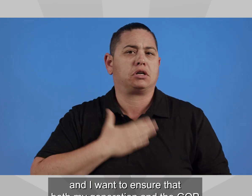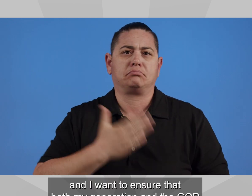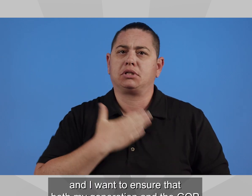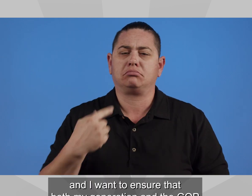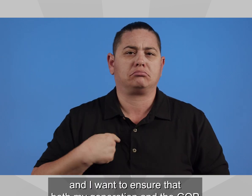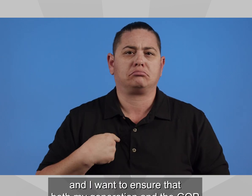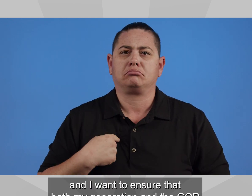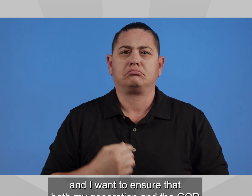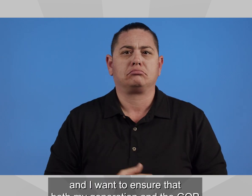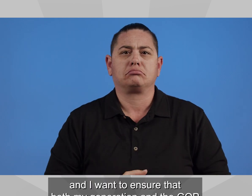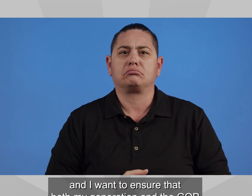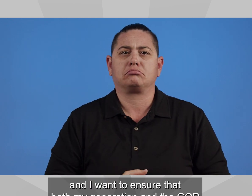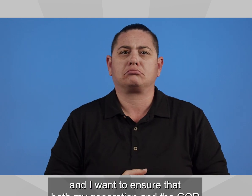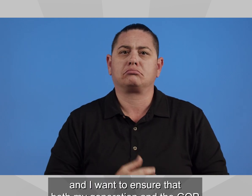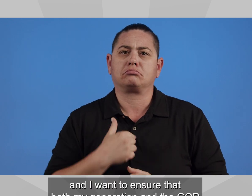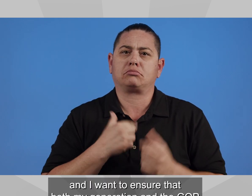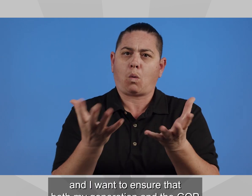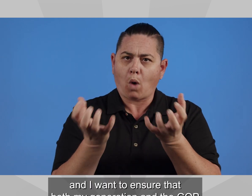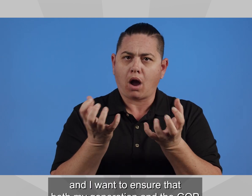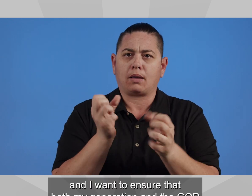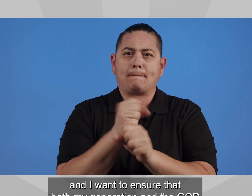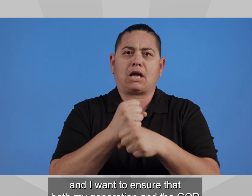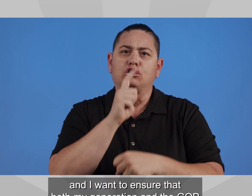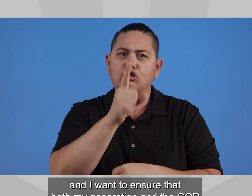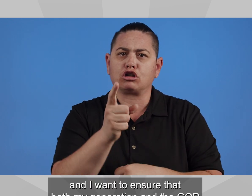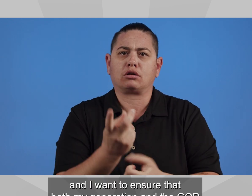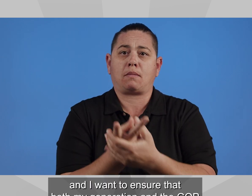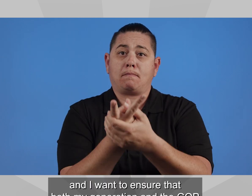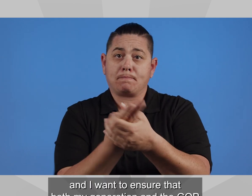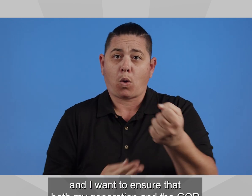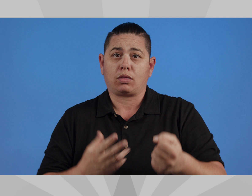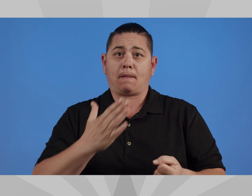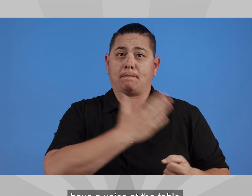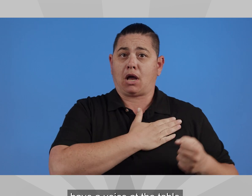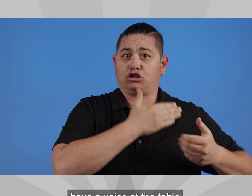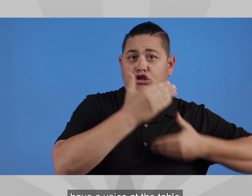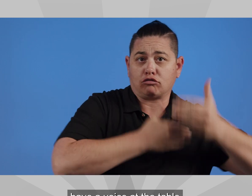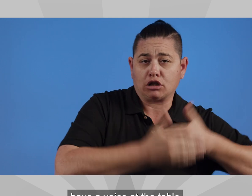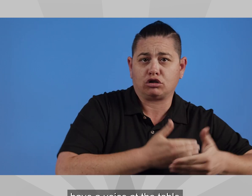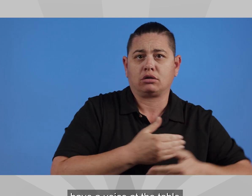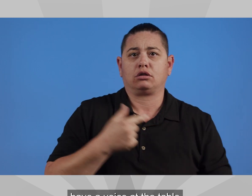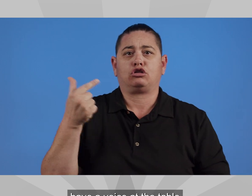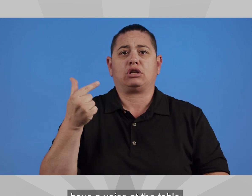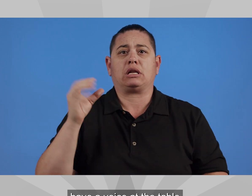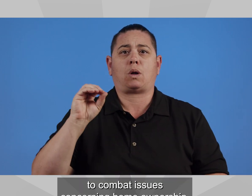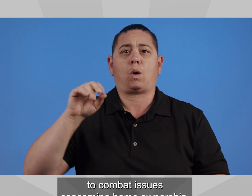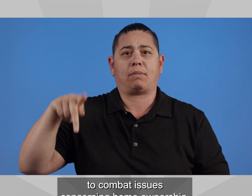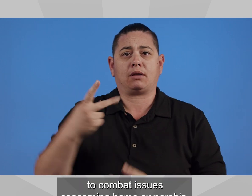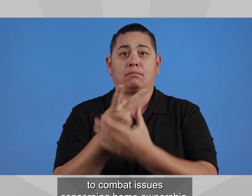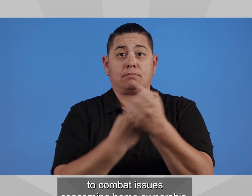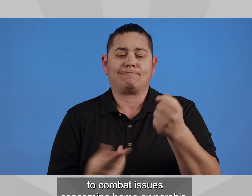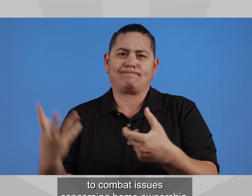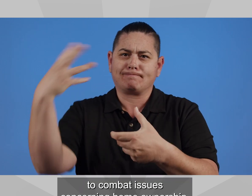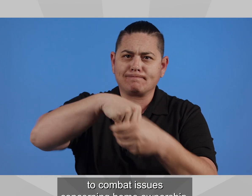and I want to ensure that both my generation and the GOP have a voice at the table to